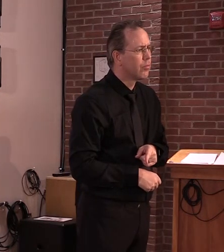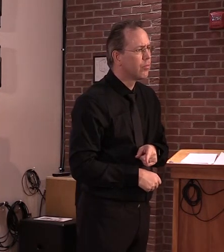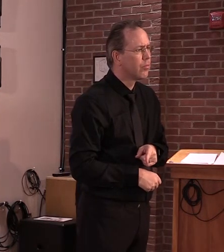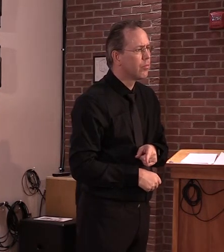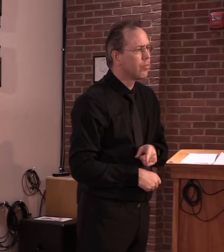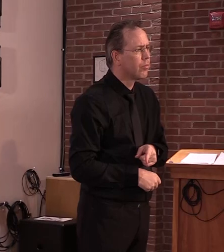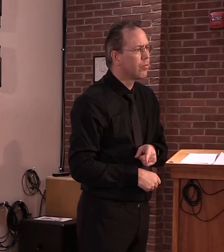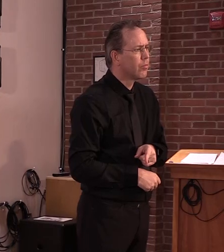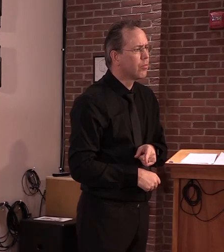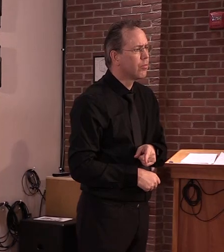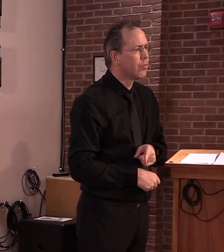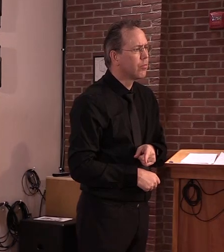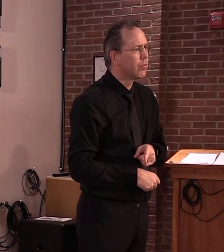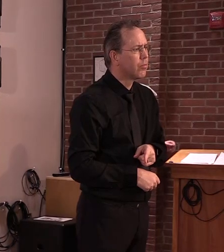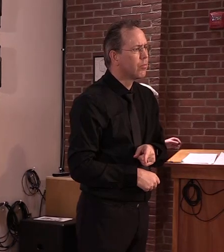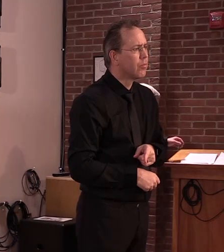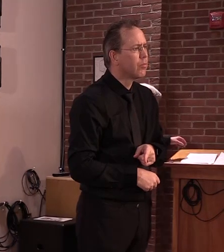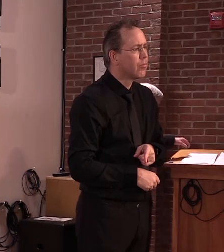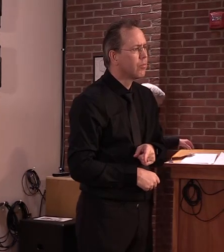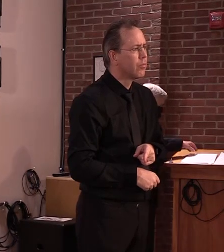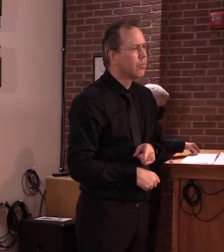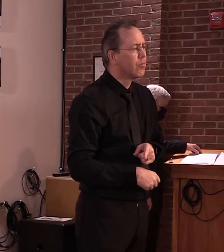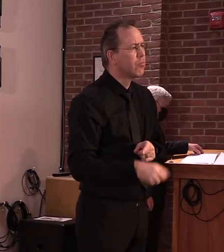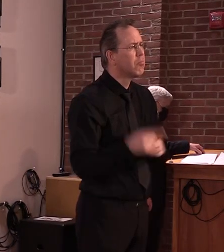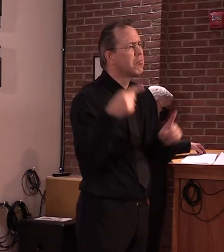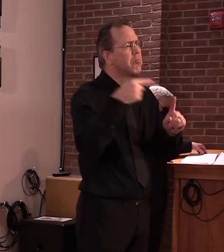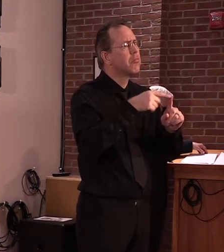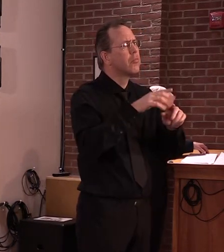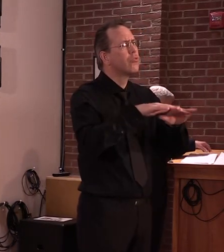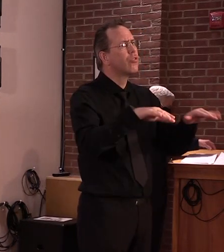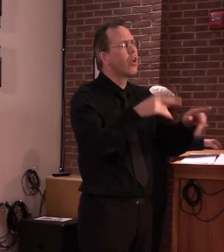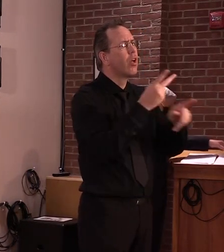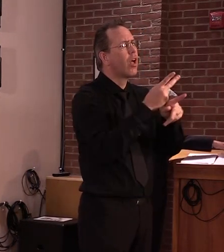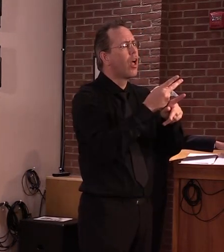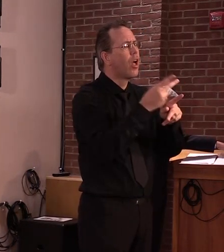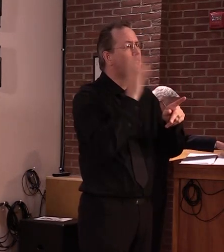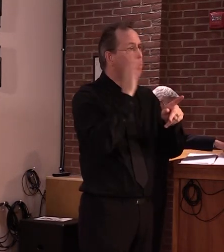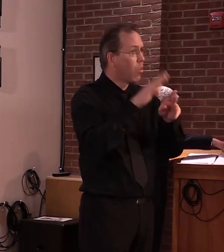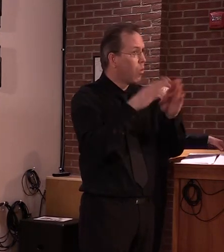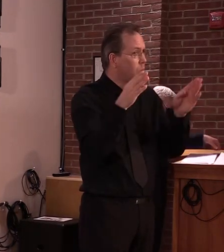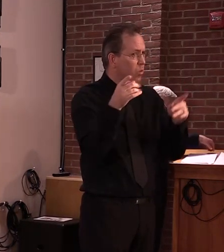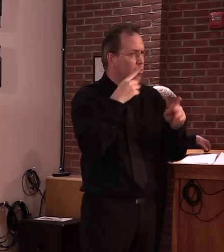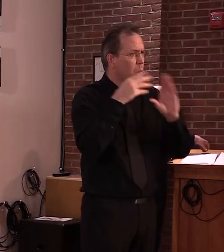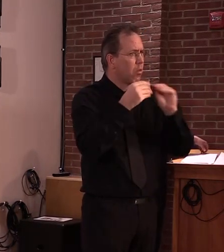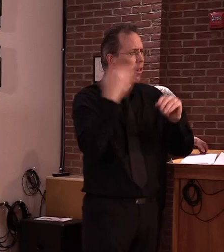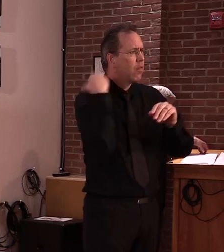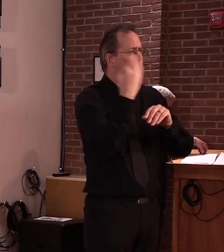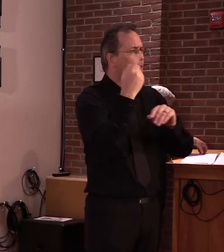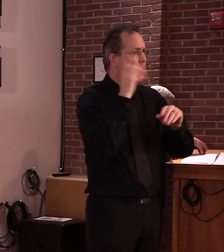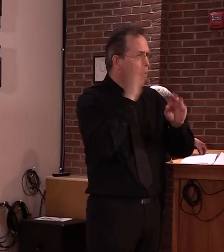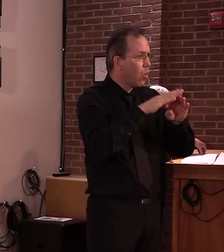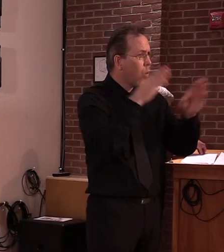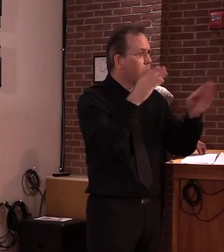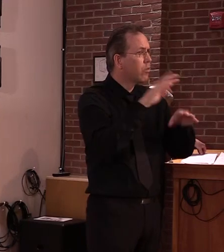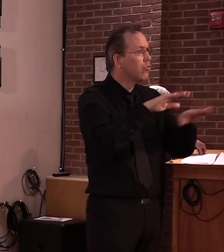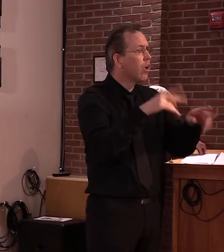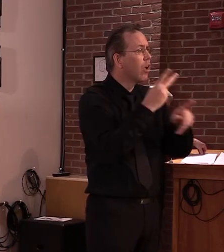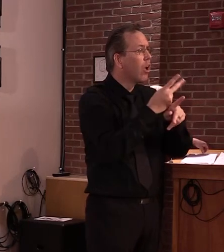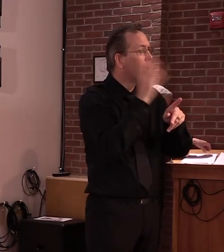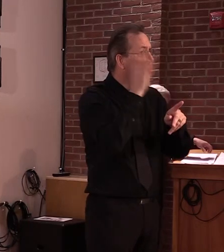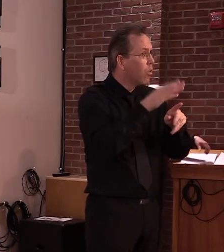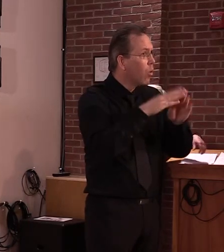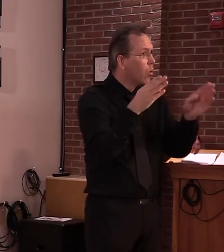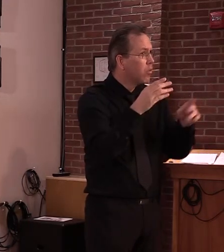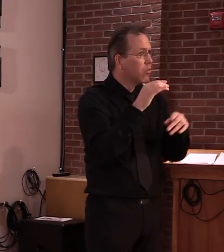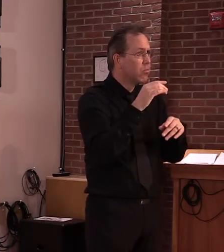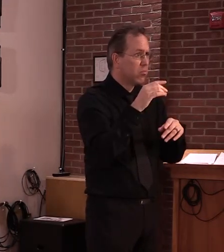will be able to start up again in summer camps, and we can be expecting to see guidelines about that this week. I was just wondering when those guidelines